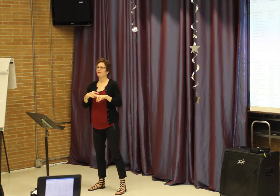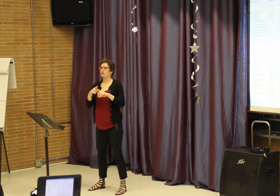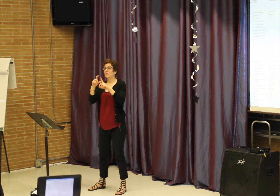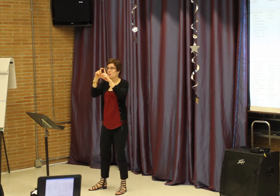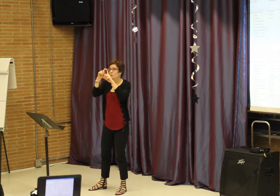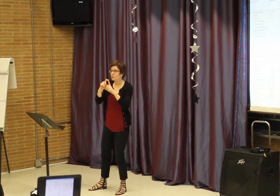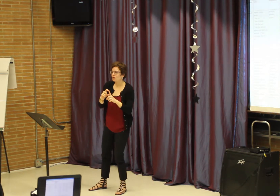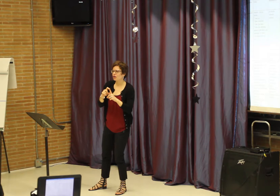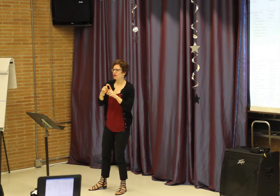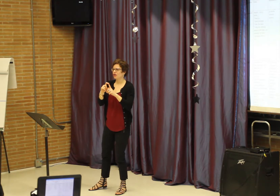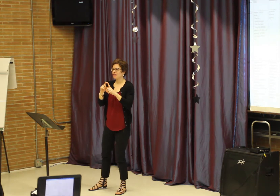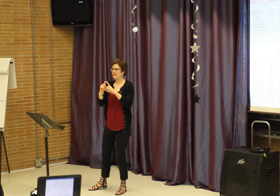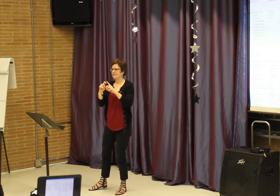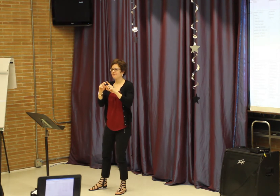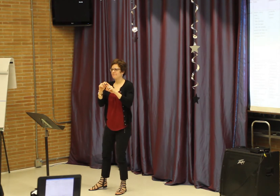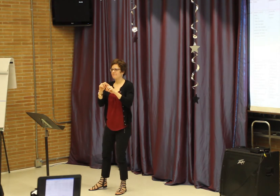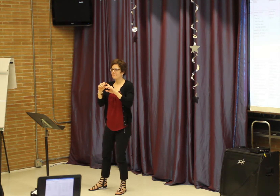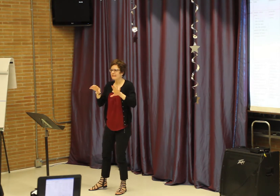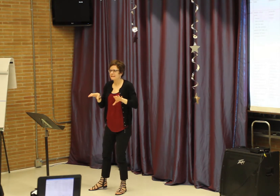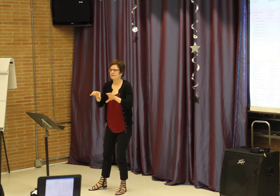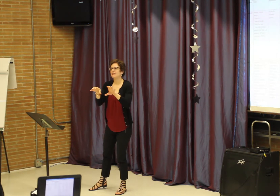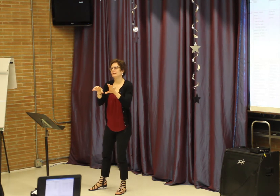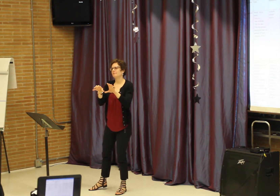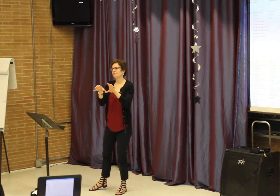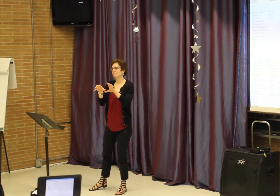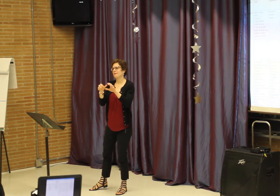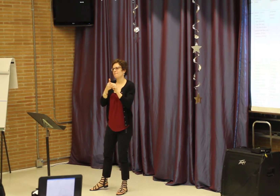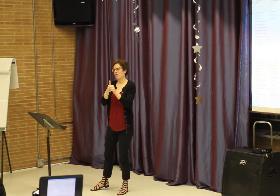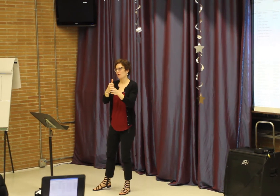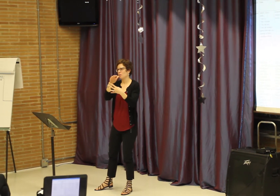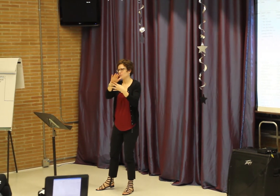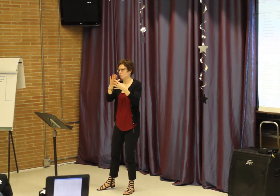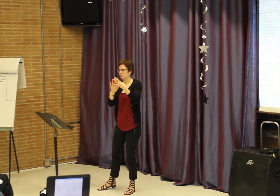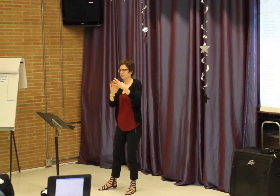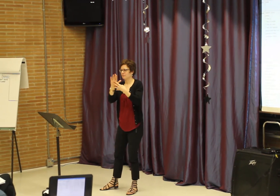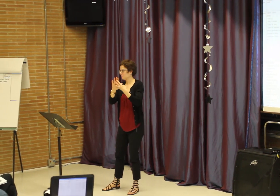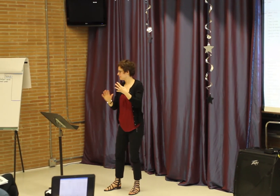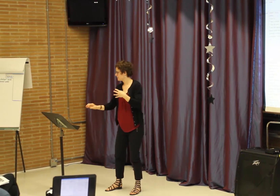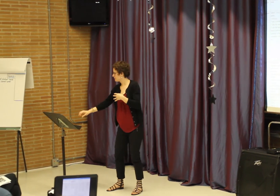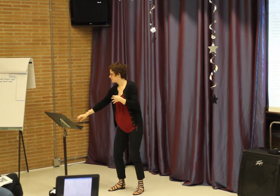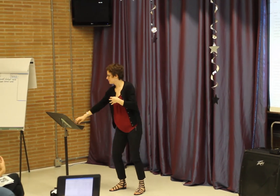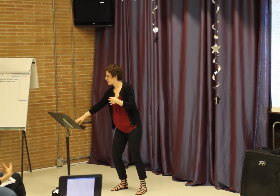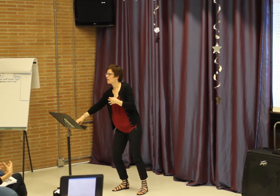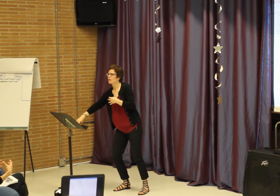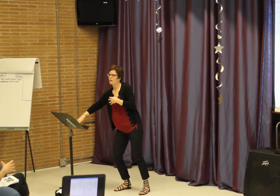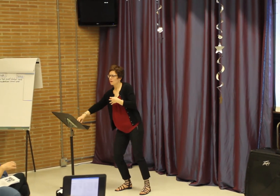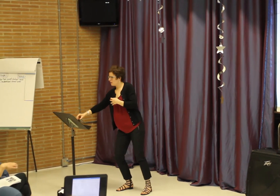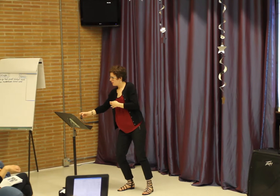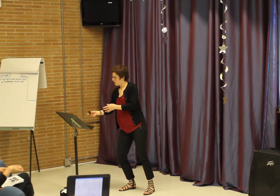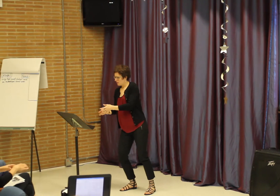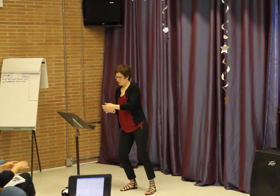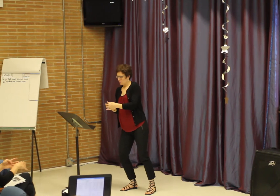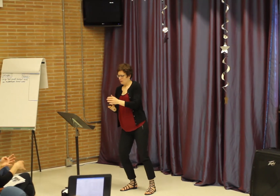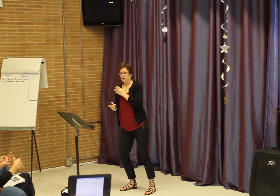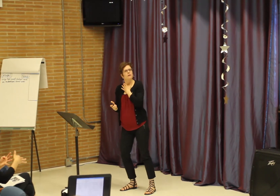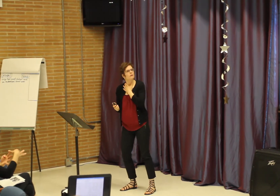communicate with their child about their school life. So the vocabulary and the activities that we did within this course